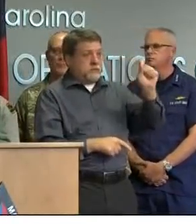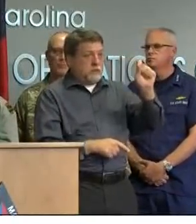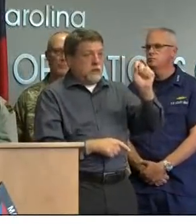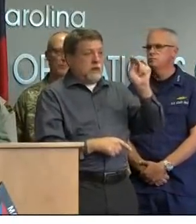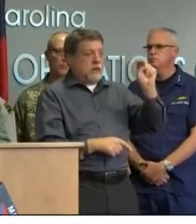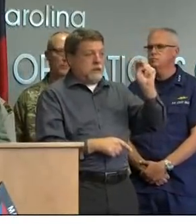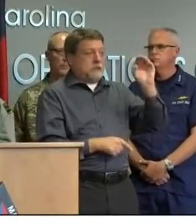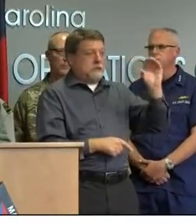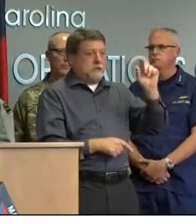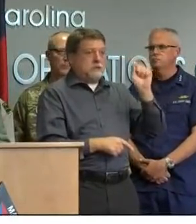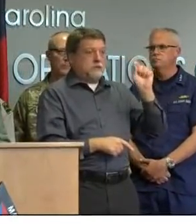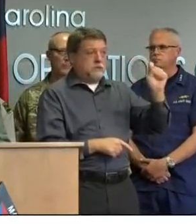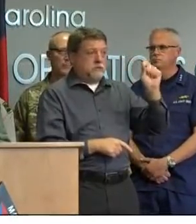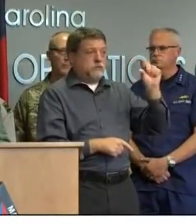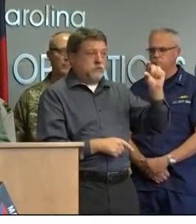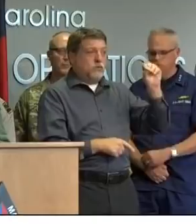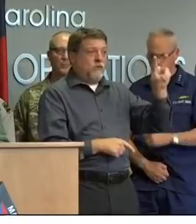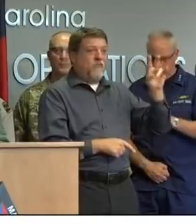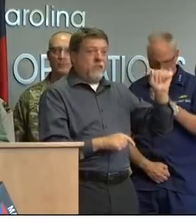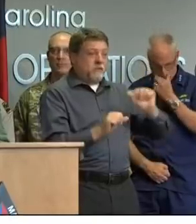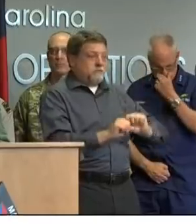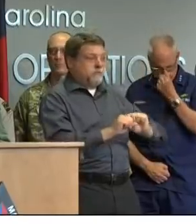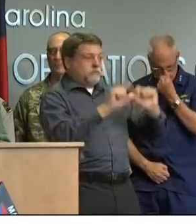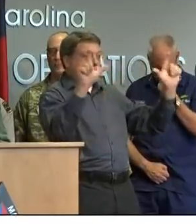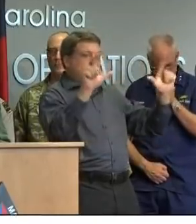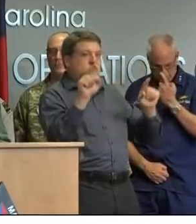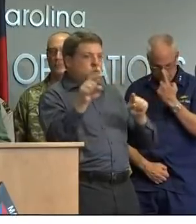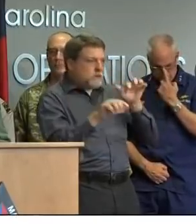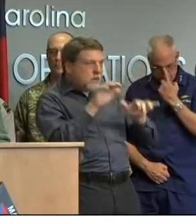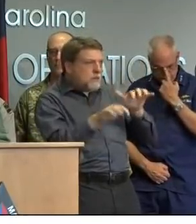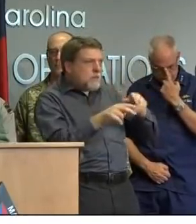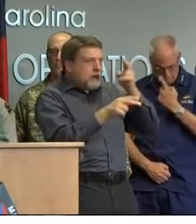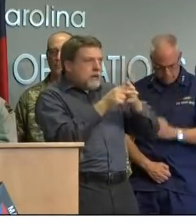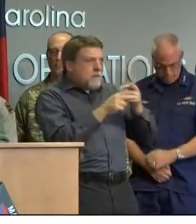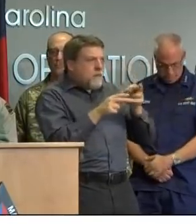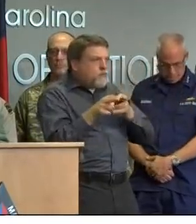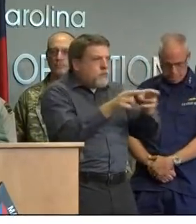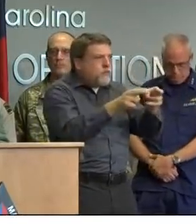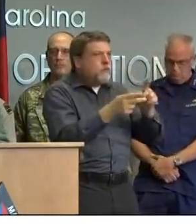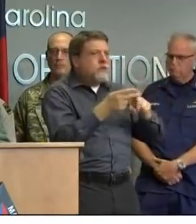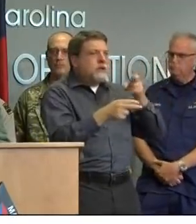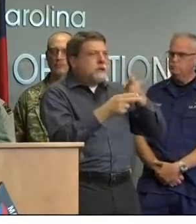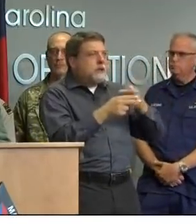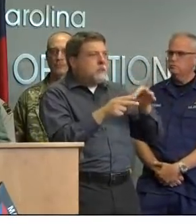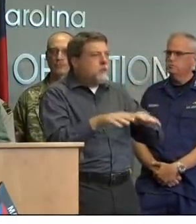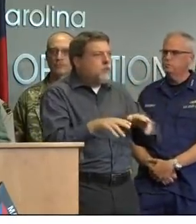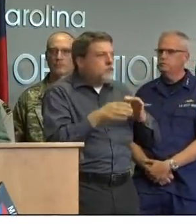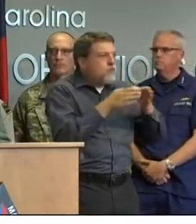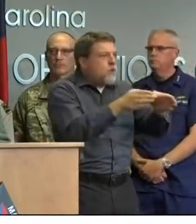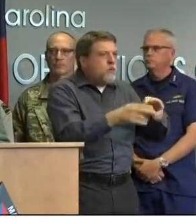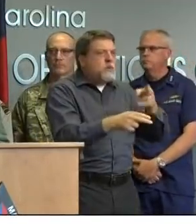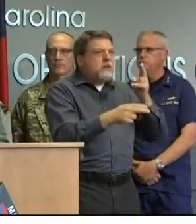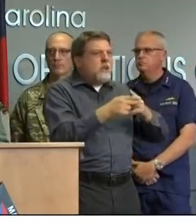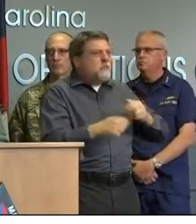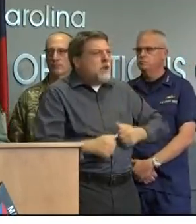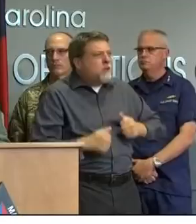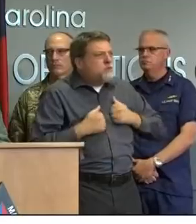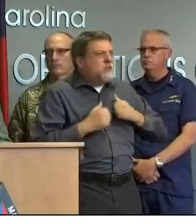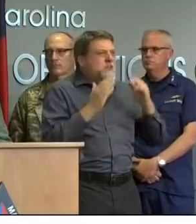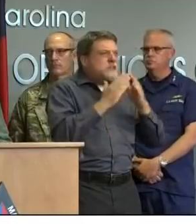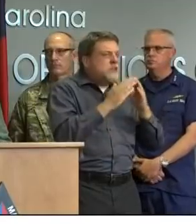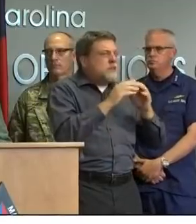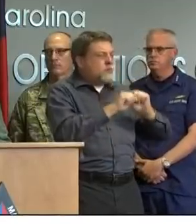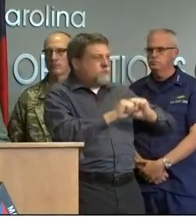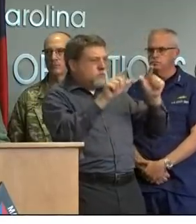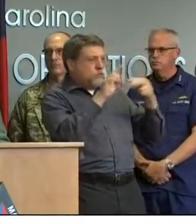-v you'll see what roads and structures will be affected by flooding and you can sign up to be alerted by text and email when rivers begin to rise